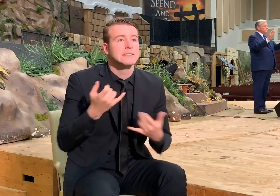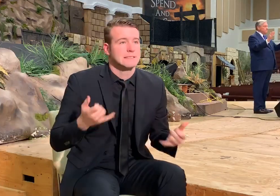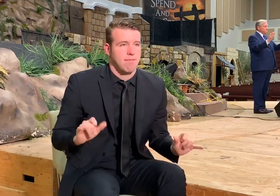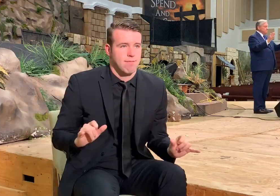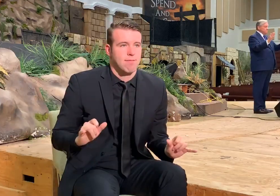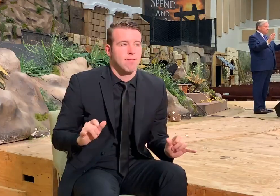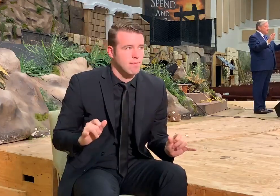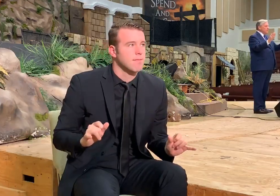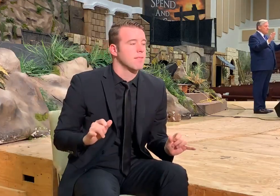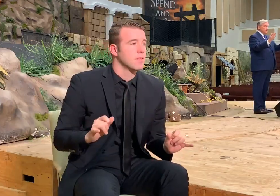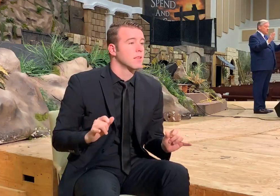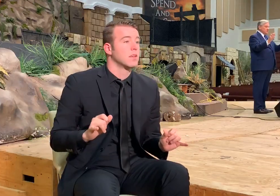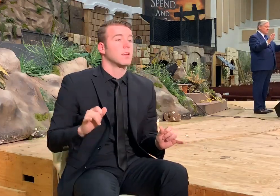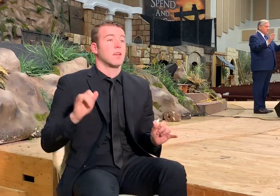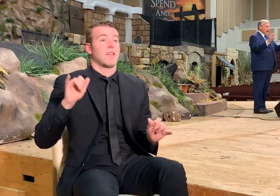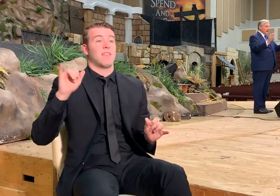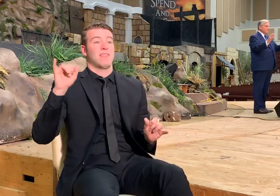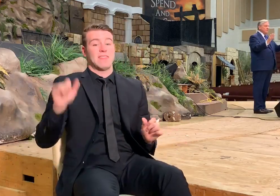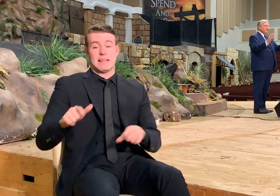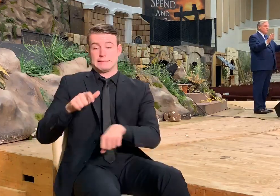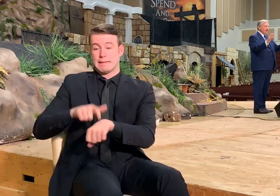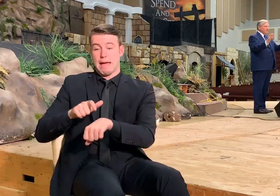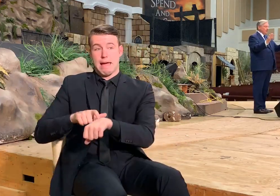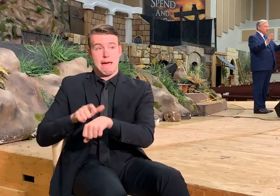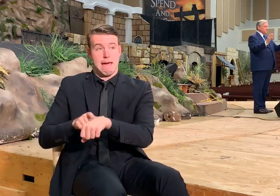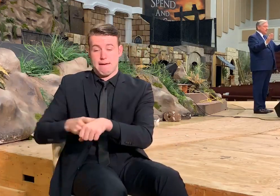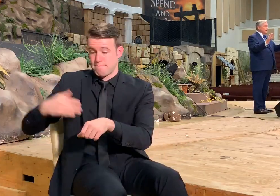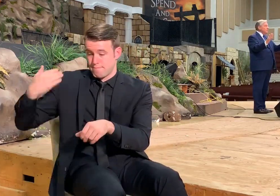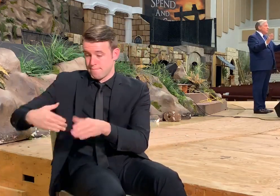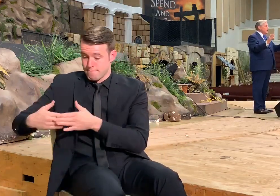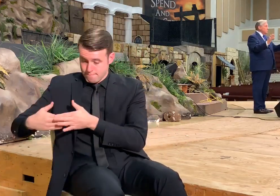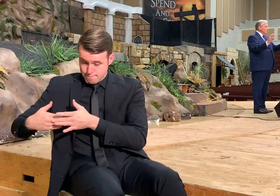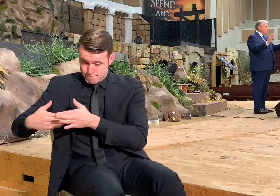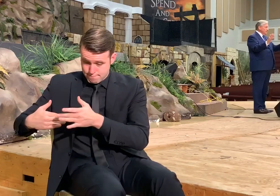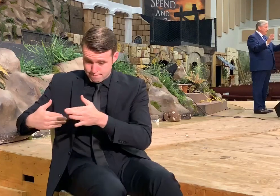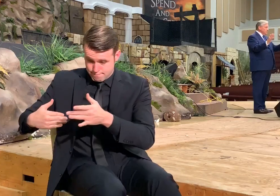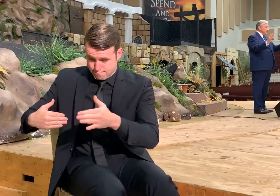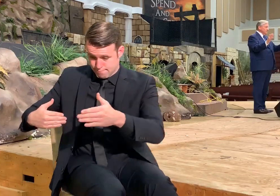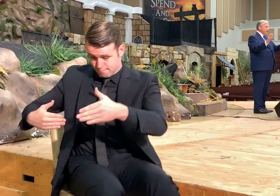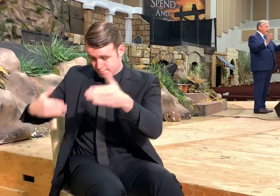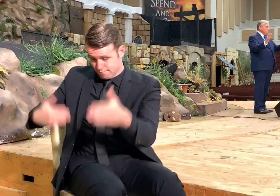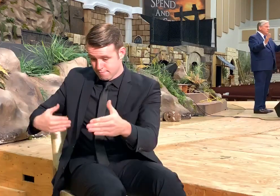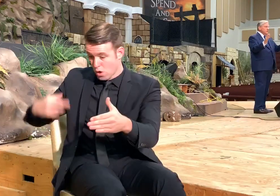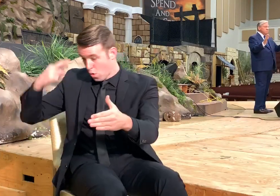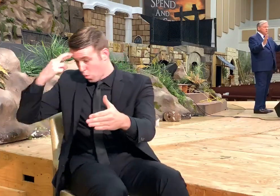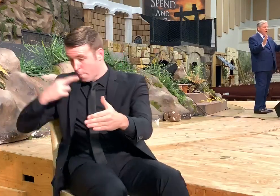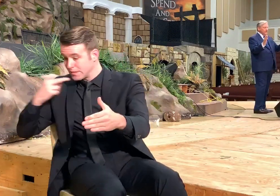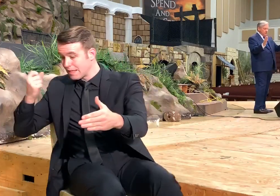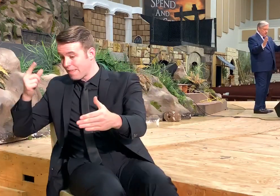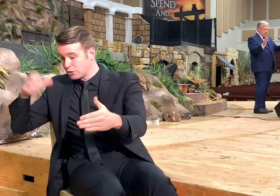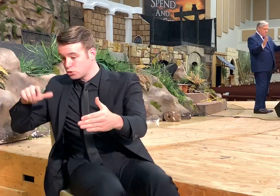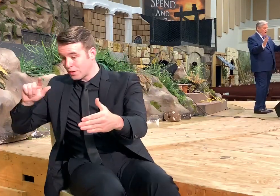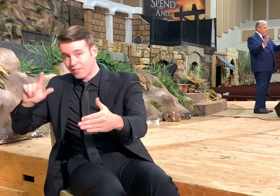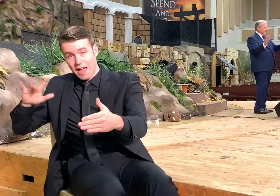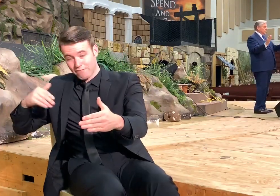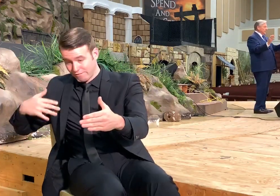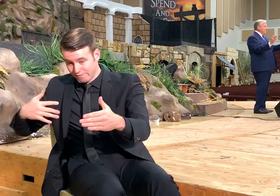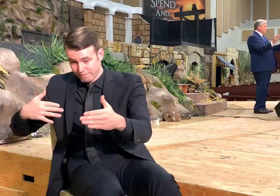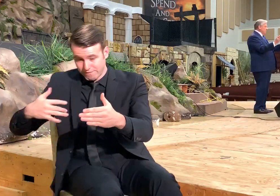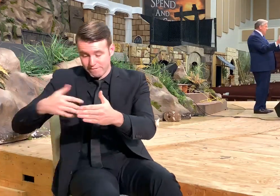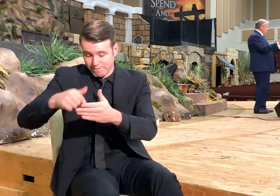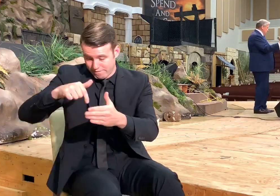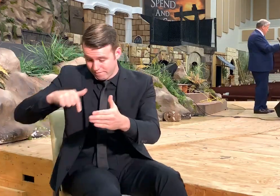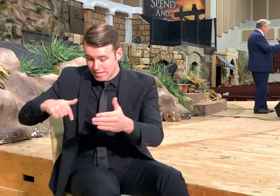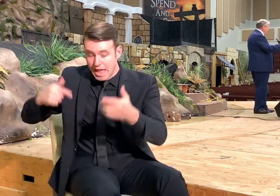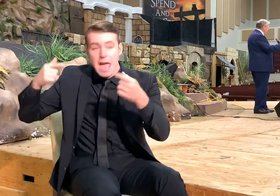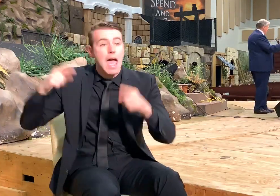parentheses of time that there has been Romans 11, 25, blindness in part that has